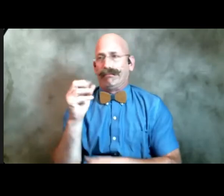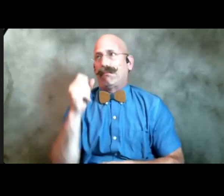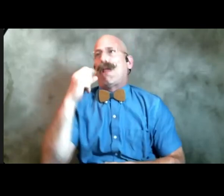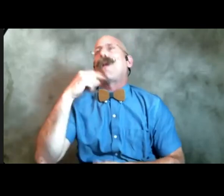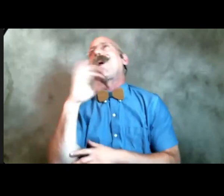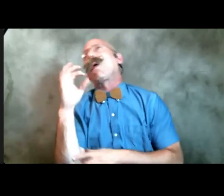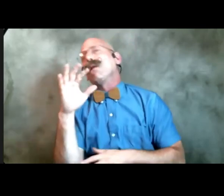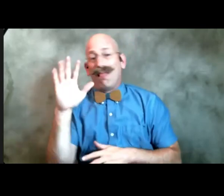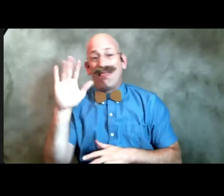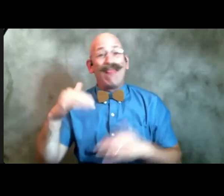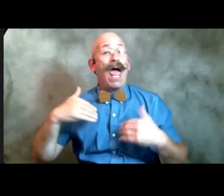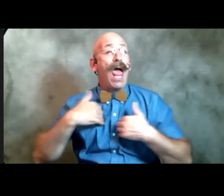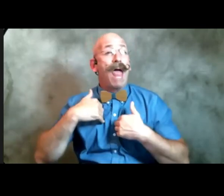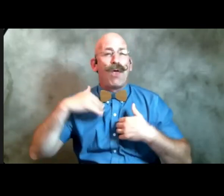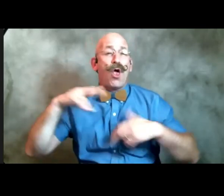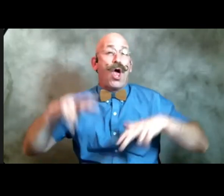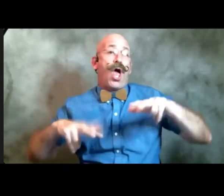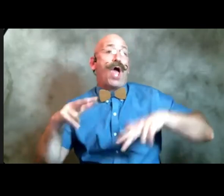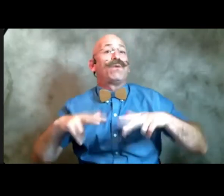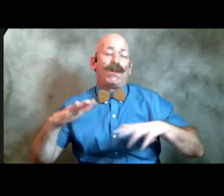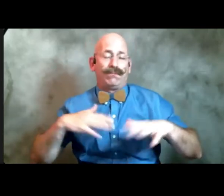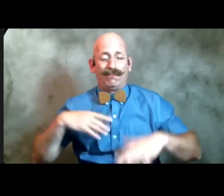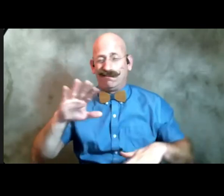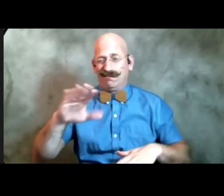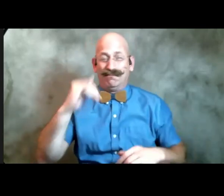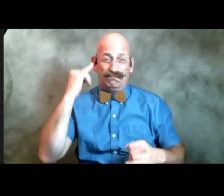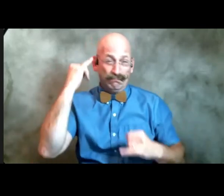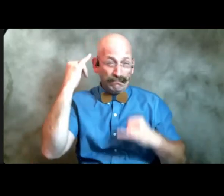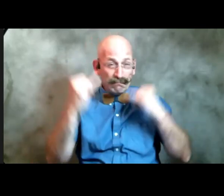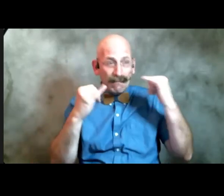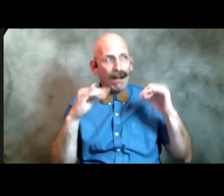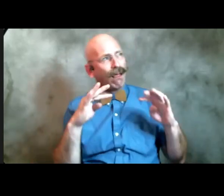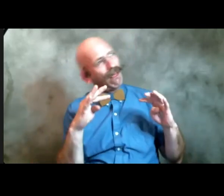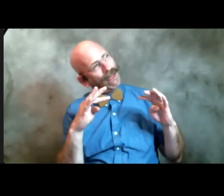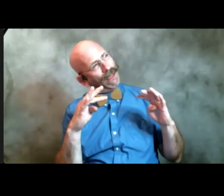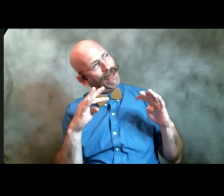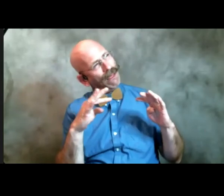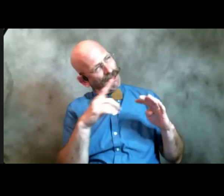awkward that one couldn't imagine how it lived